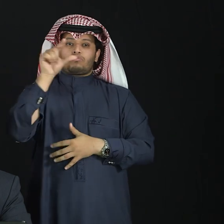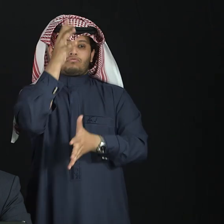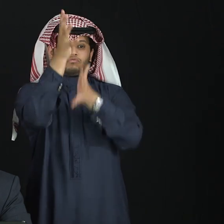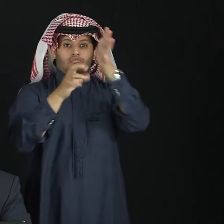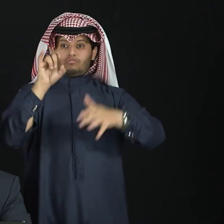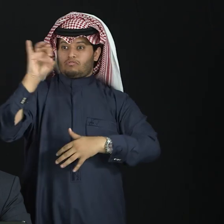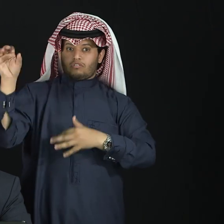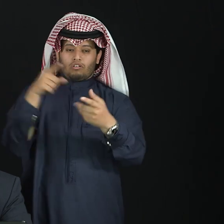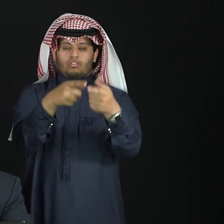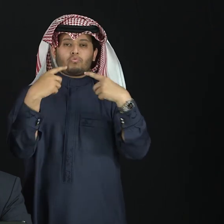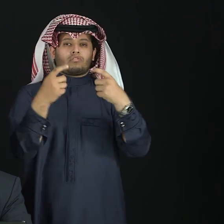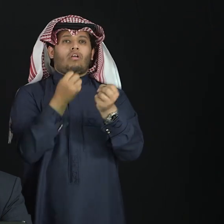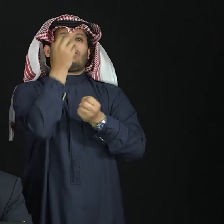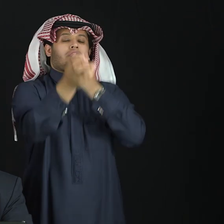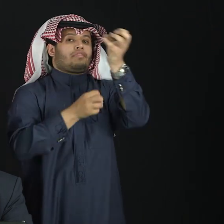spoken counterpart.